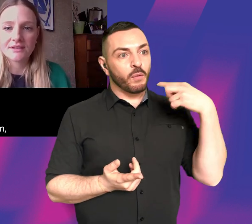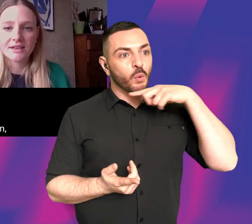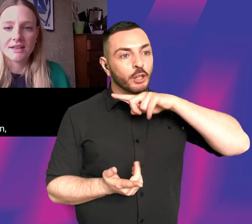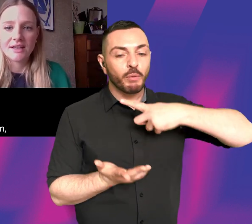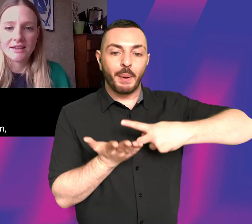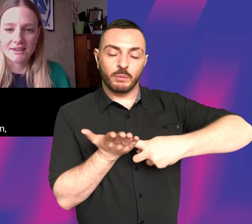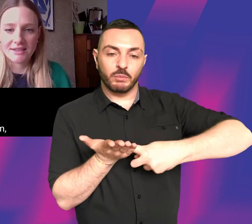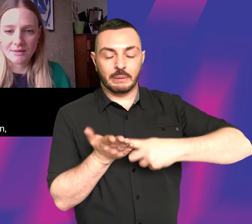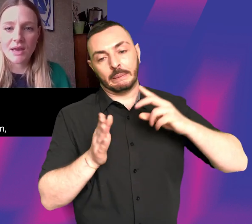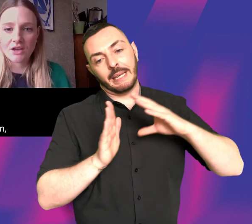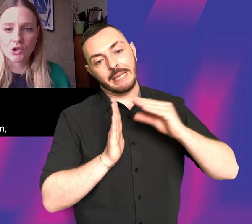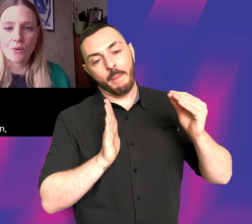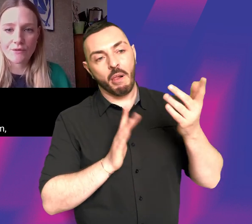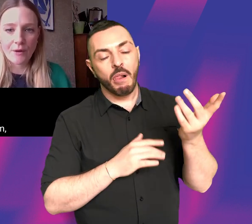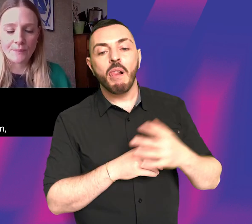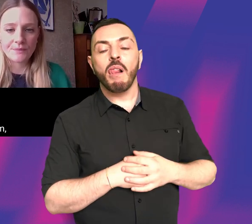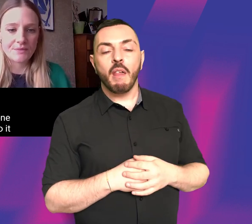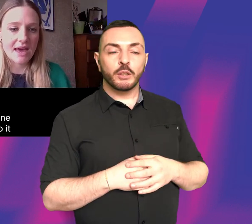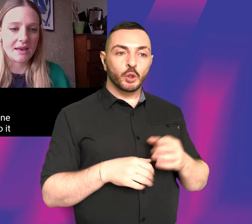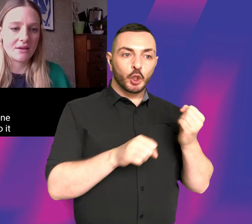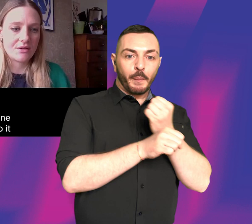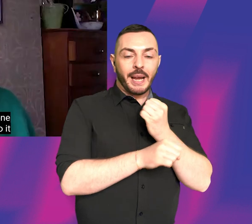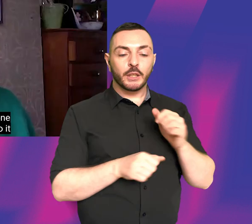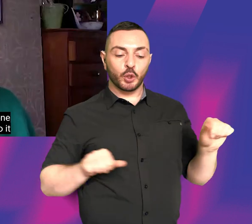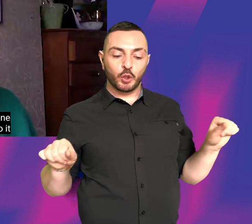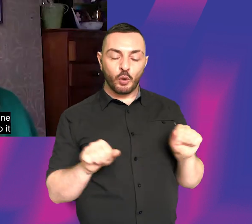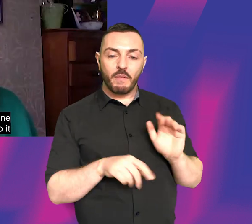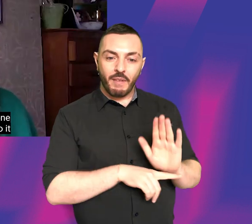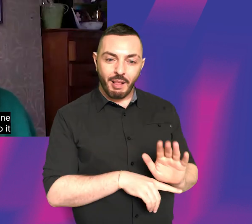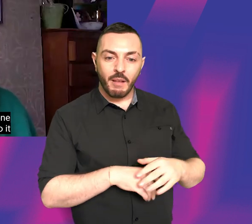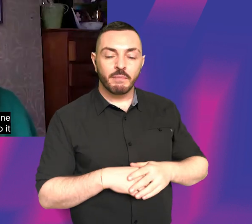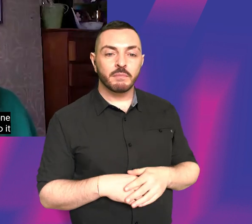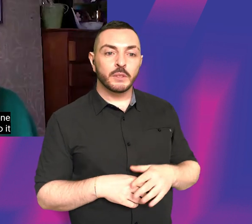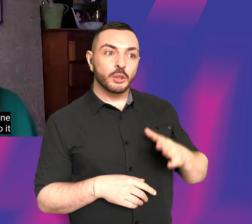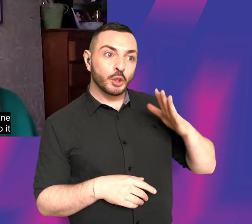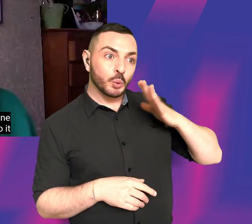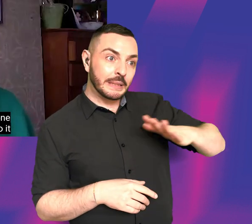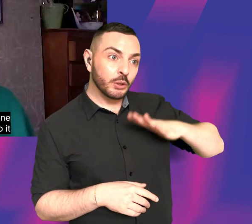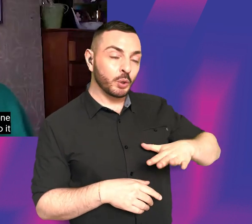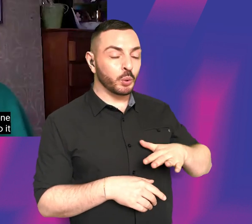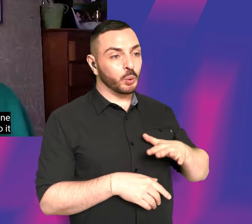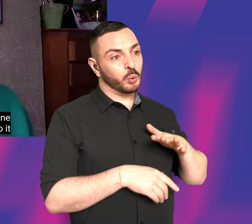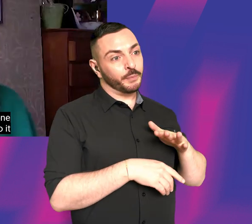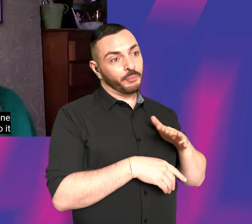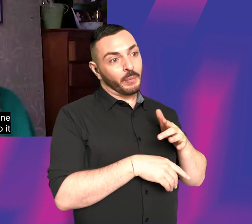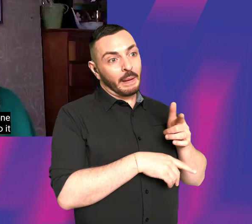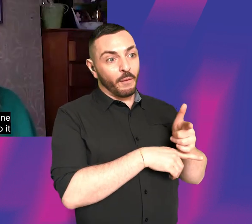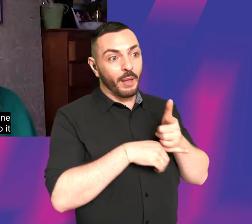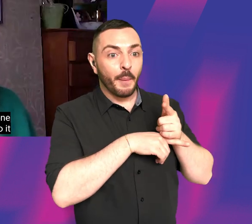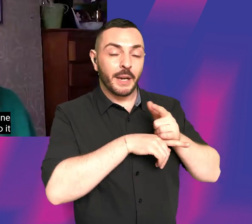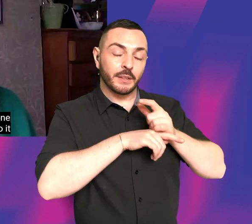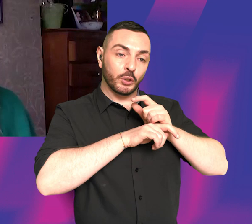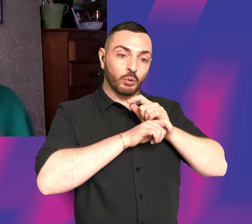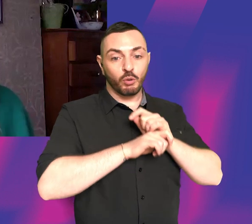to make a short film, then you have to shoot it on your phone, and you have to get your friends